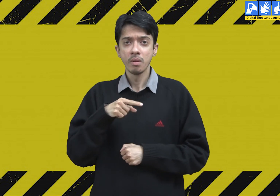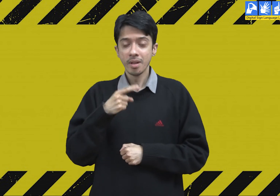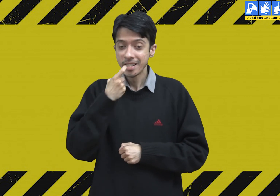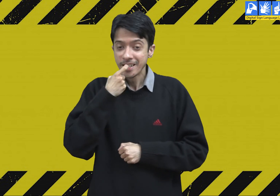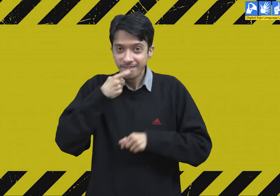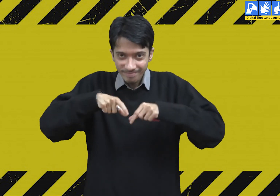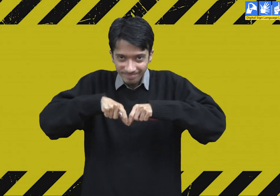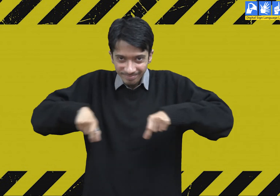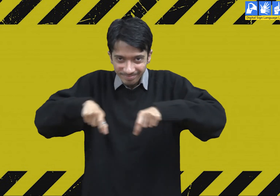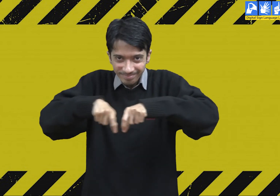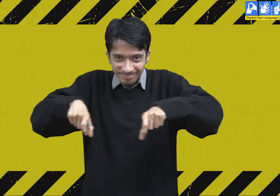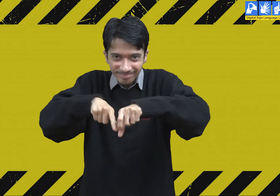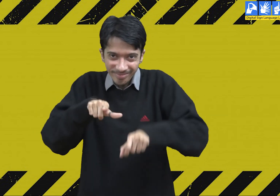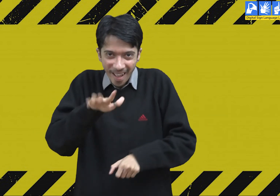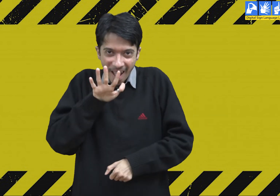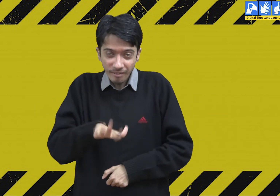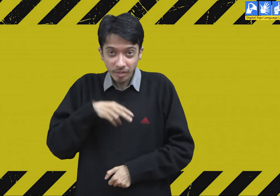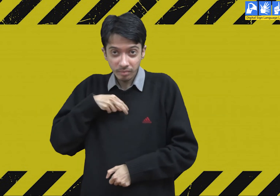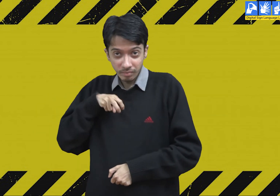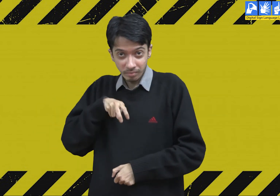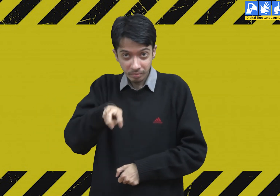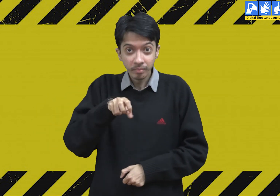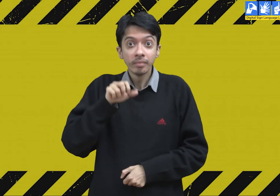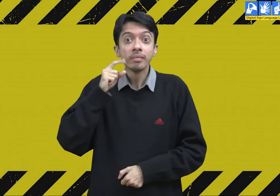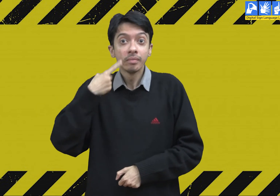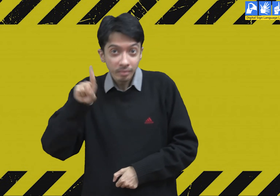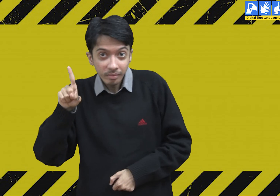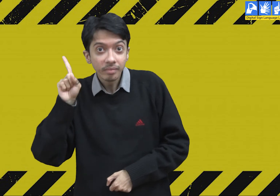On the road, where should you walk?